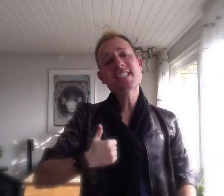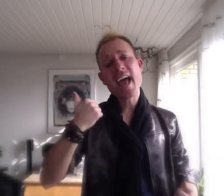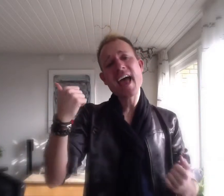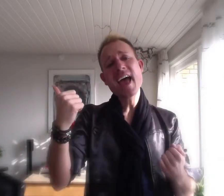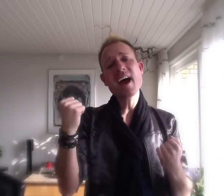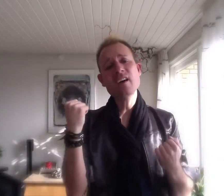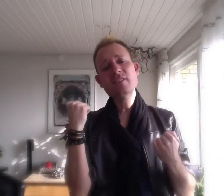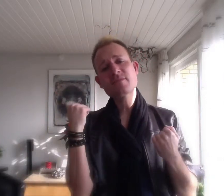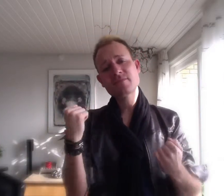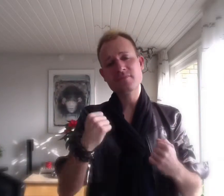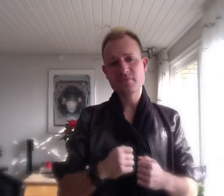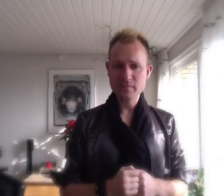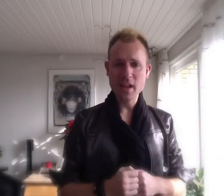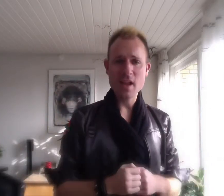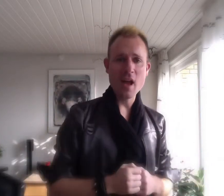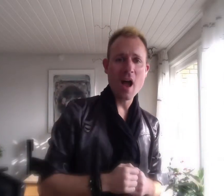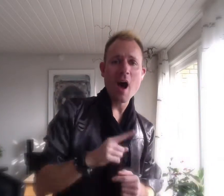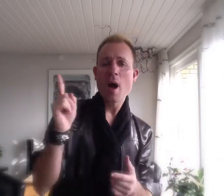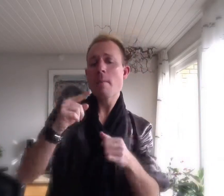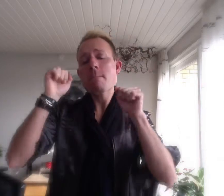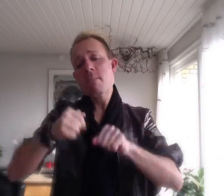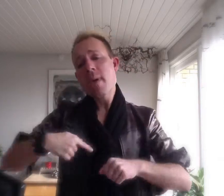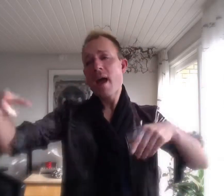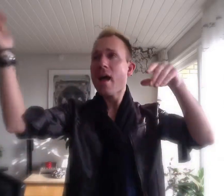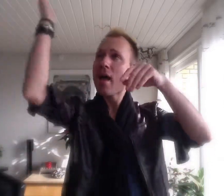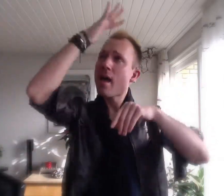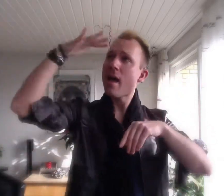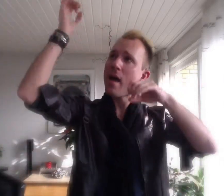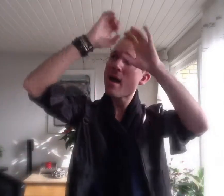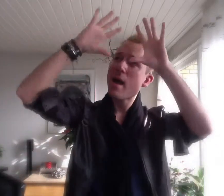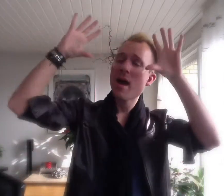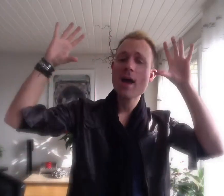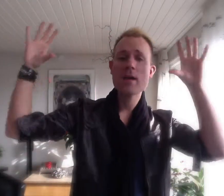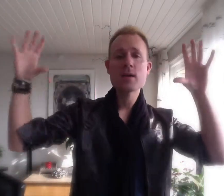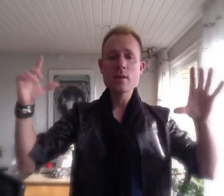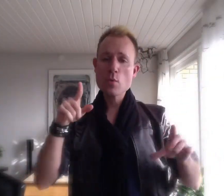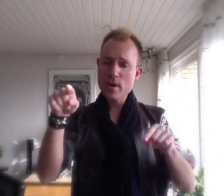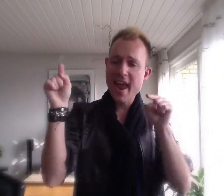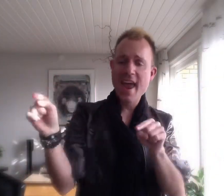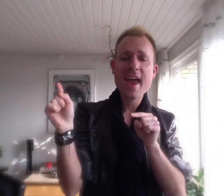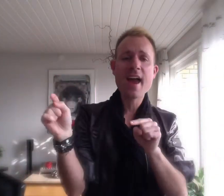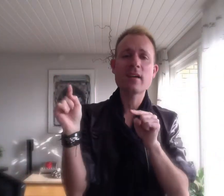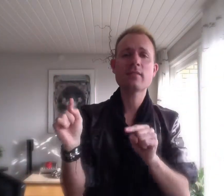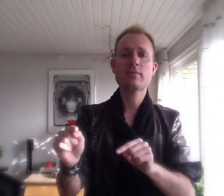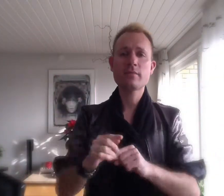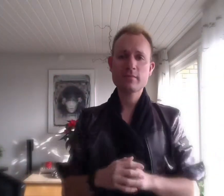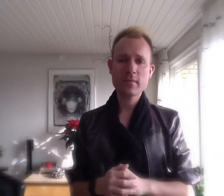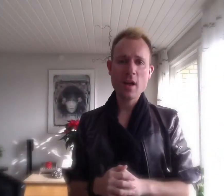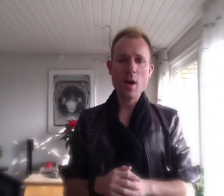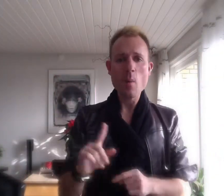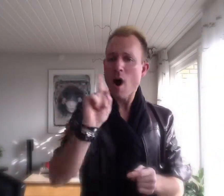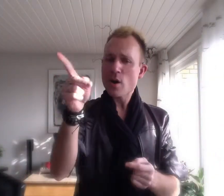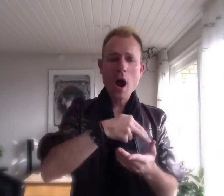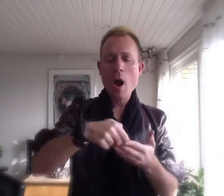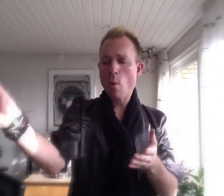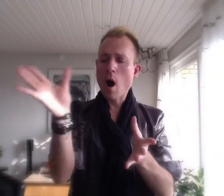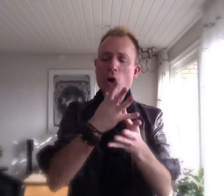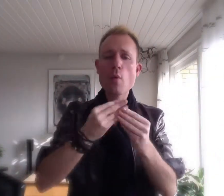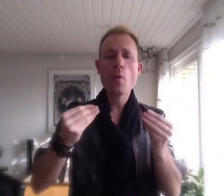dare I must still imagine you there Don't walk away from